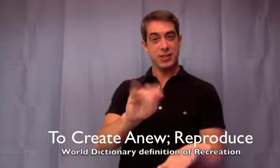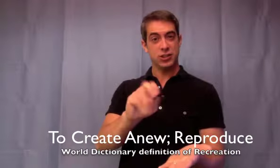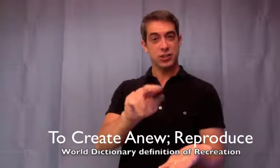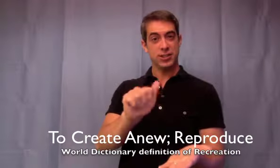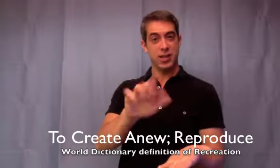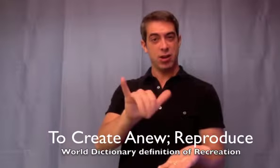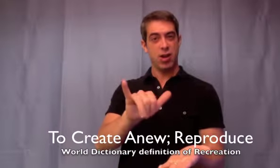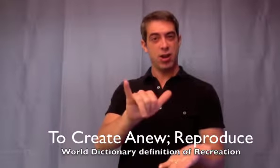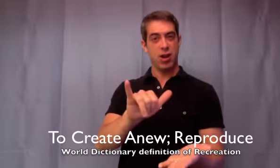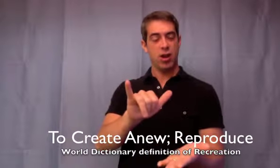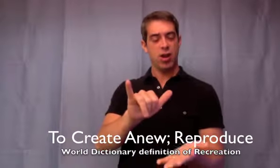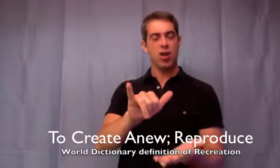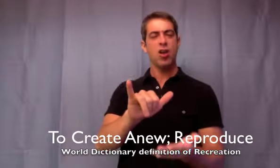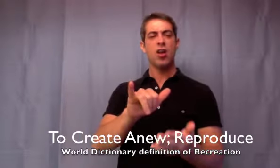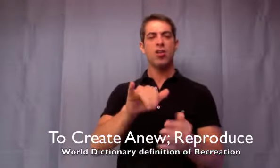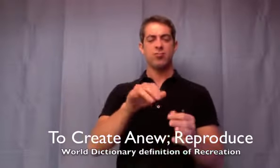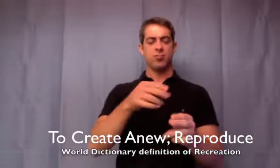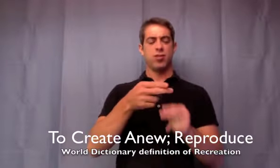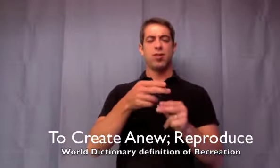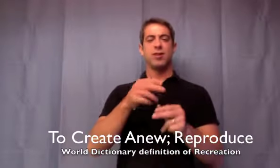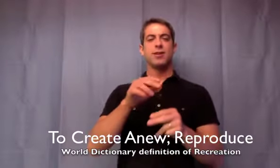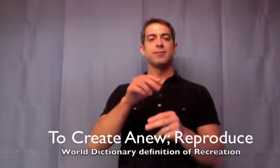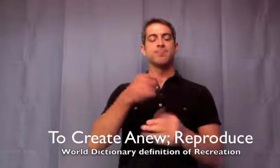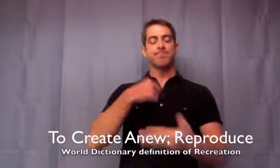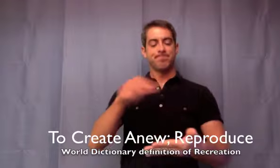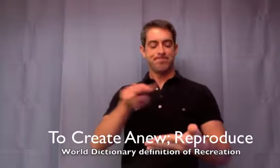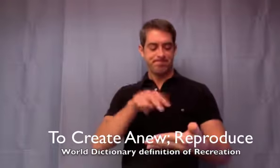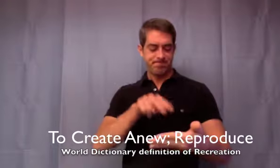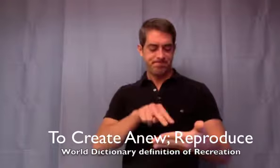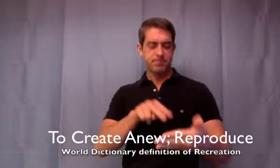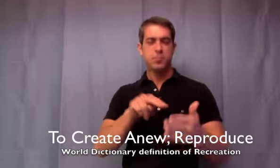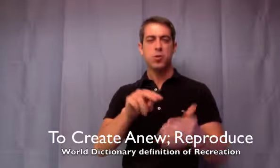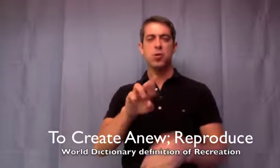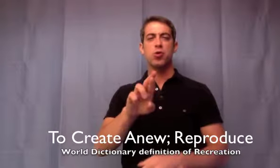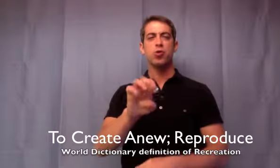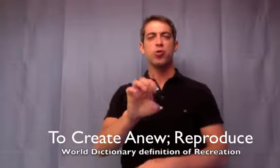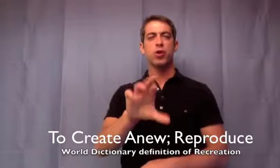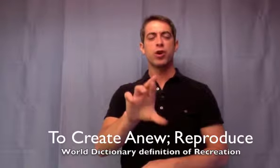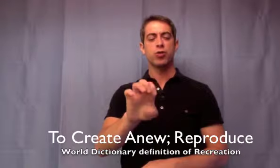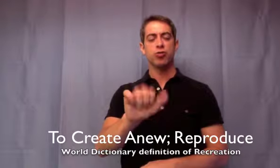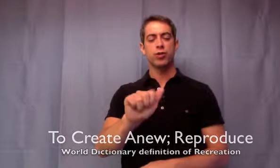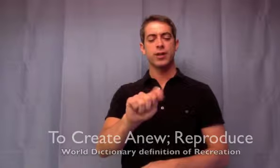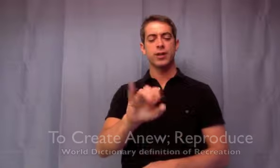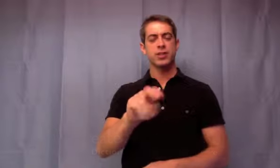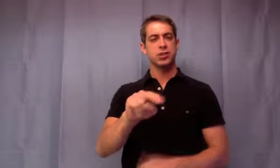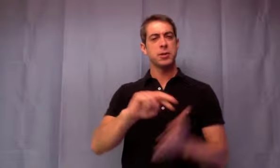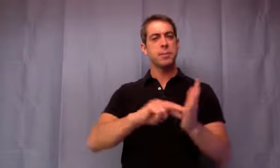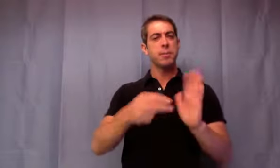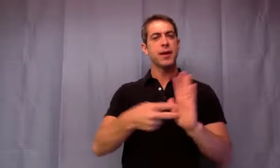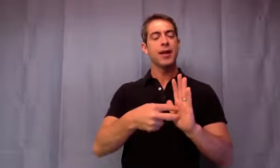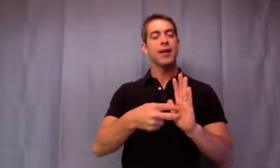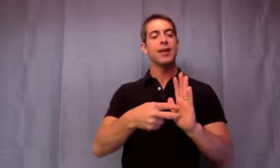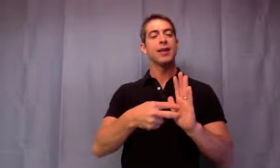Dictionary as a verb meaning to create anew. Recreation reproduce.